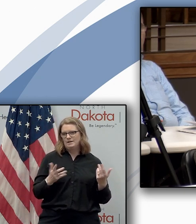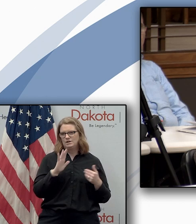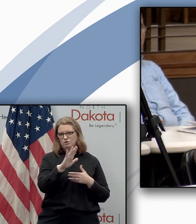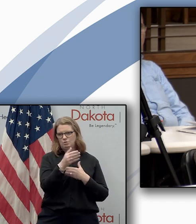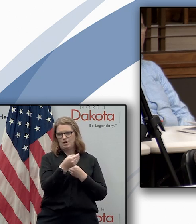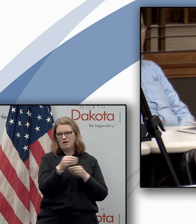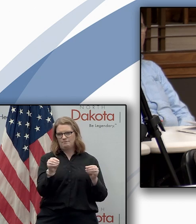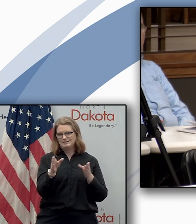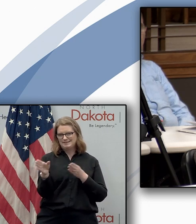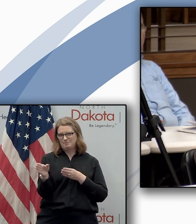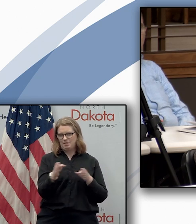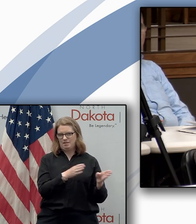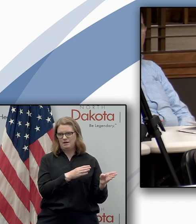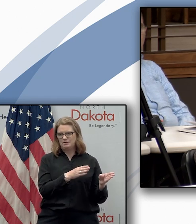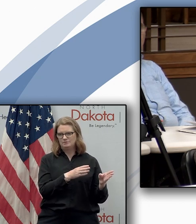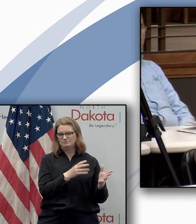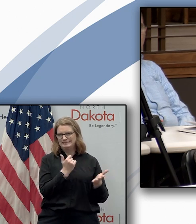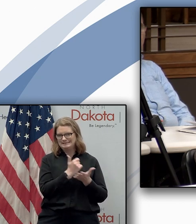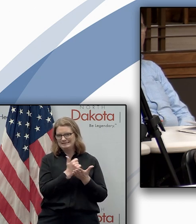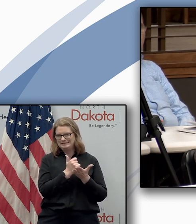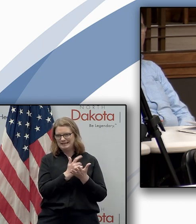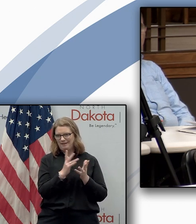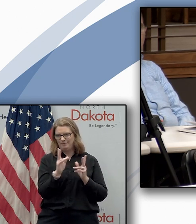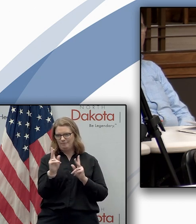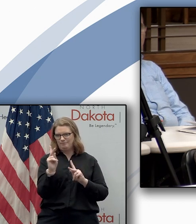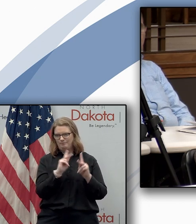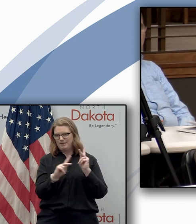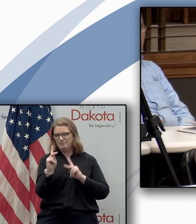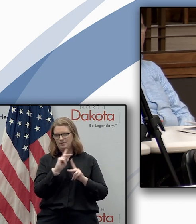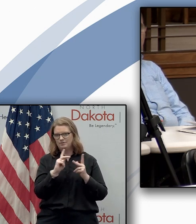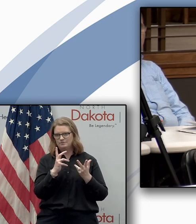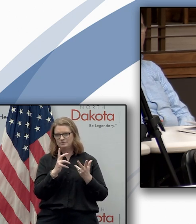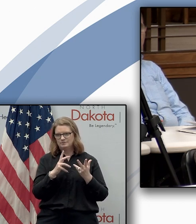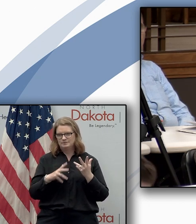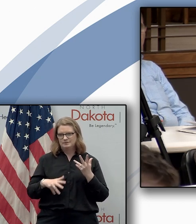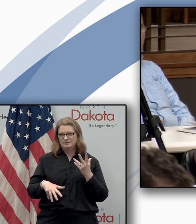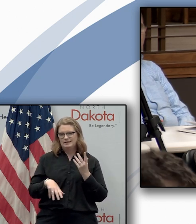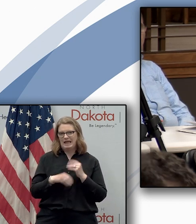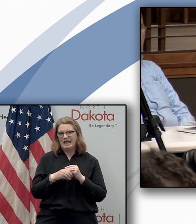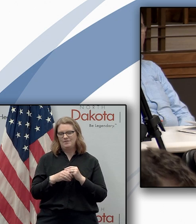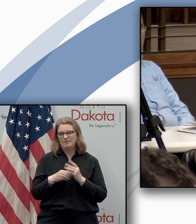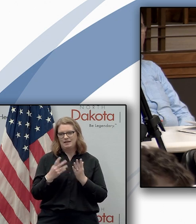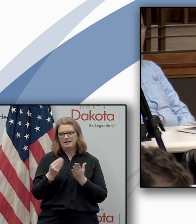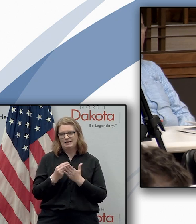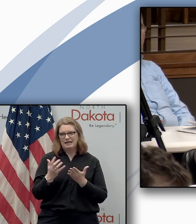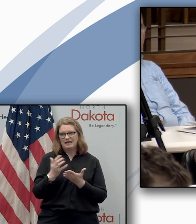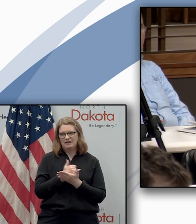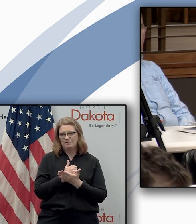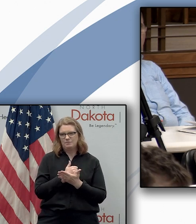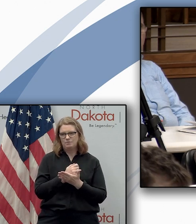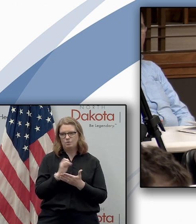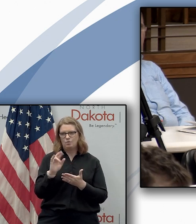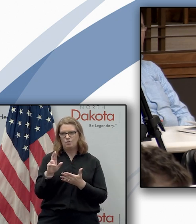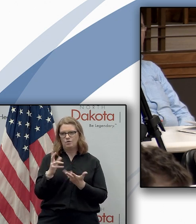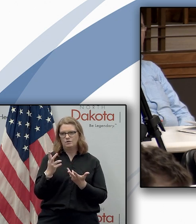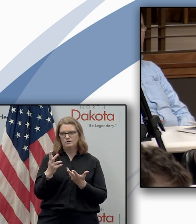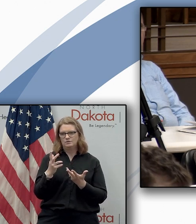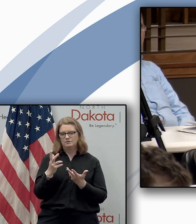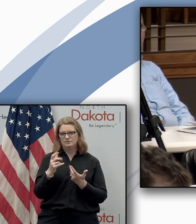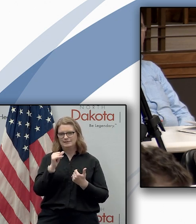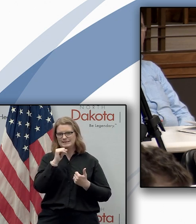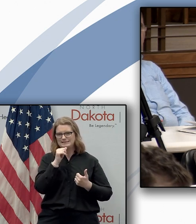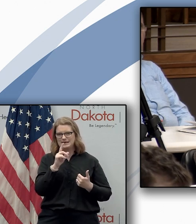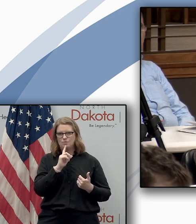office is planning on doing to help people get that extra income again when they do return to work, or is that kind of an unrealistic